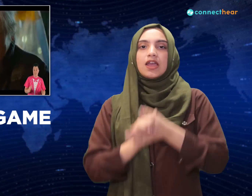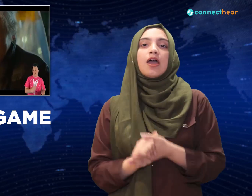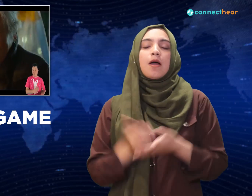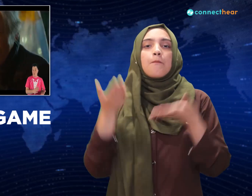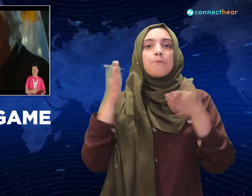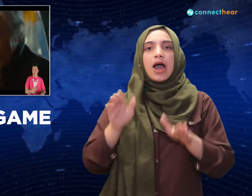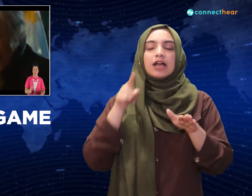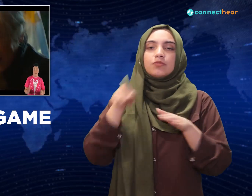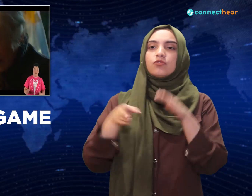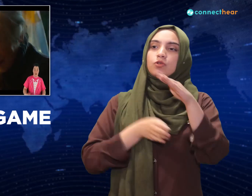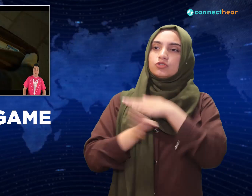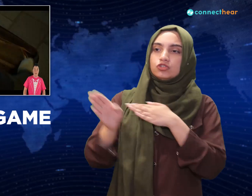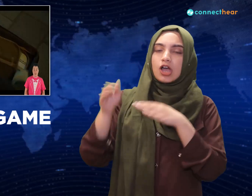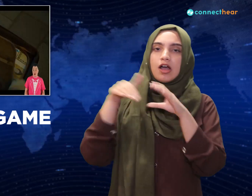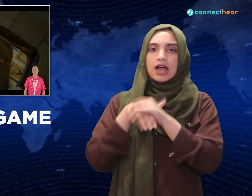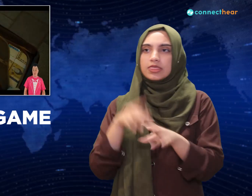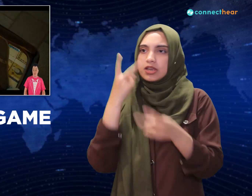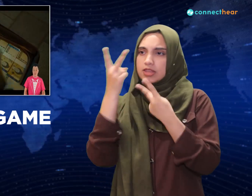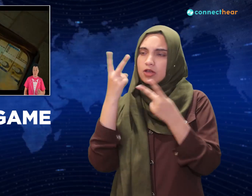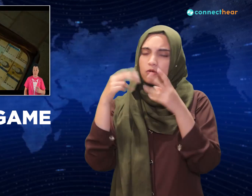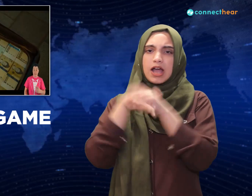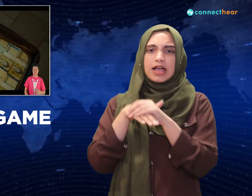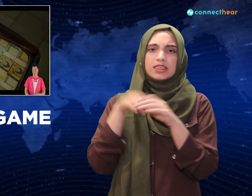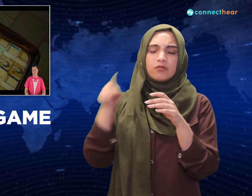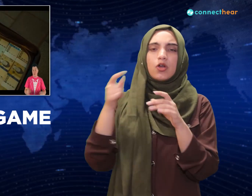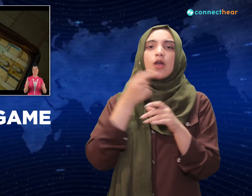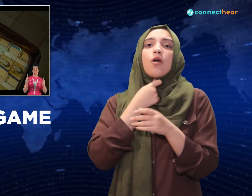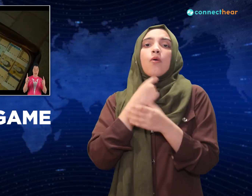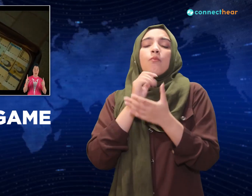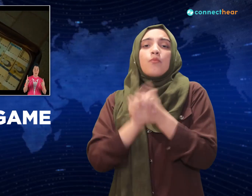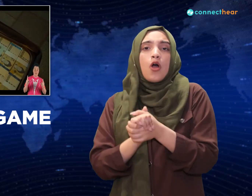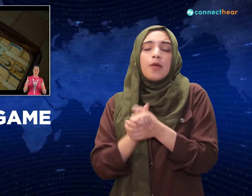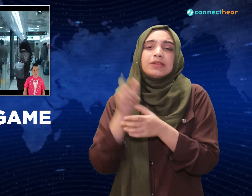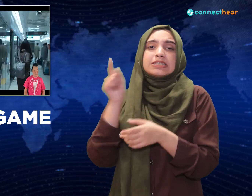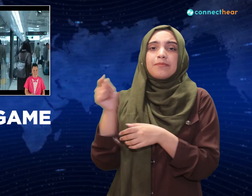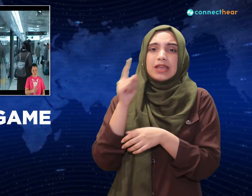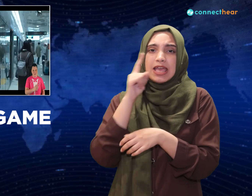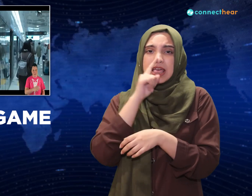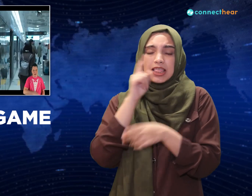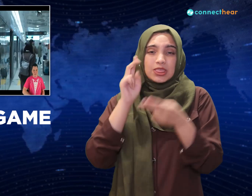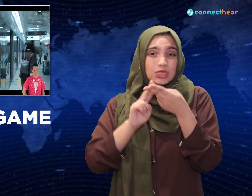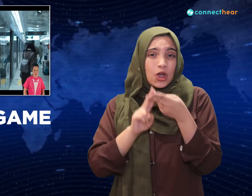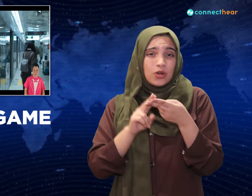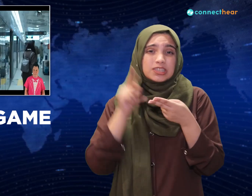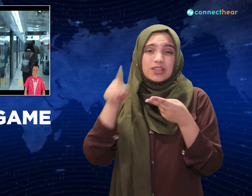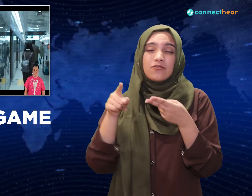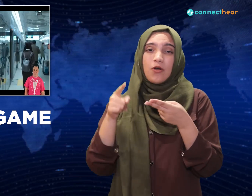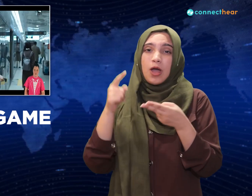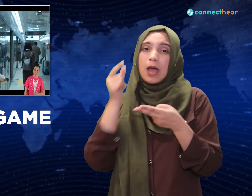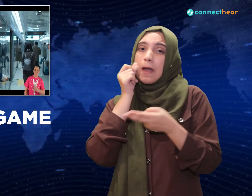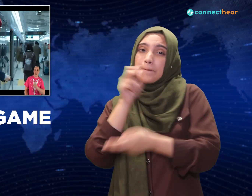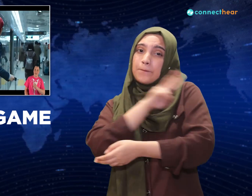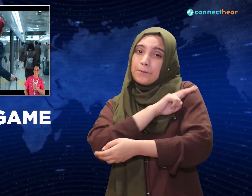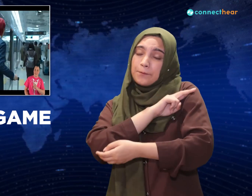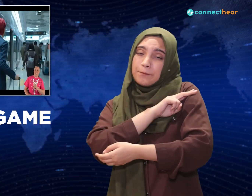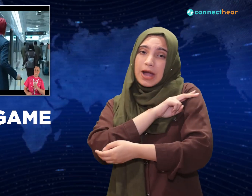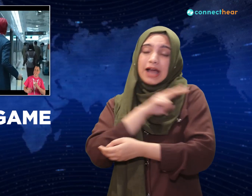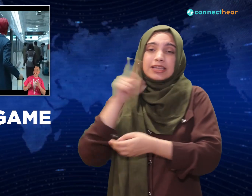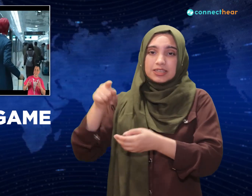to Sangwoo's mom in fact, along with a suitcase full of cash. Then he's off to the airport, he's going to America to see